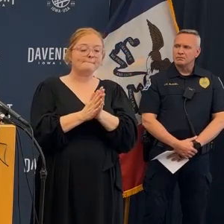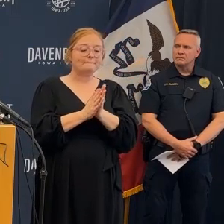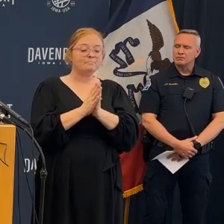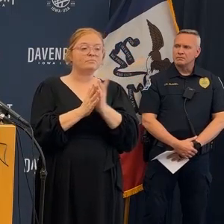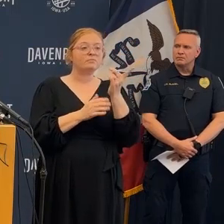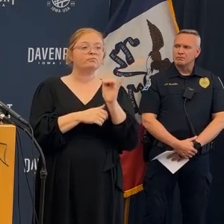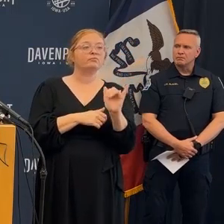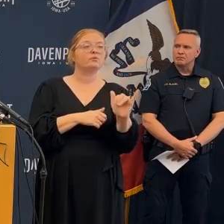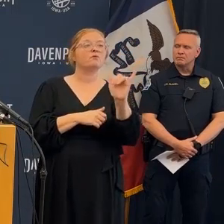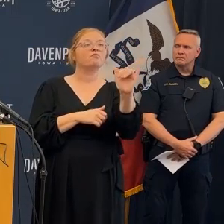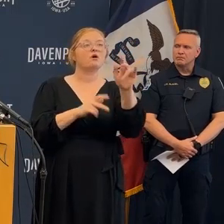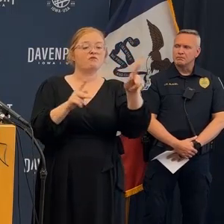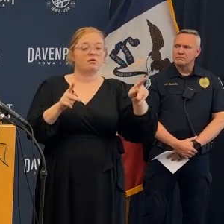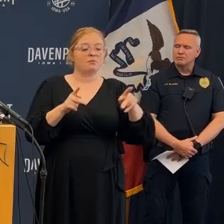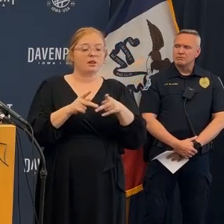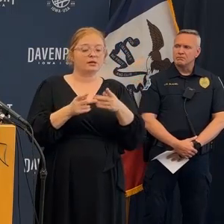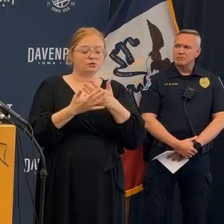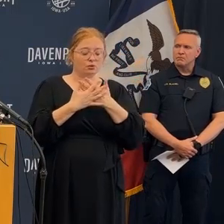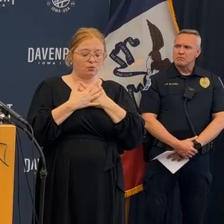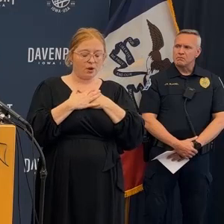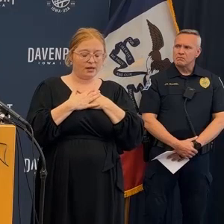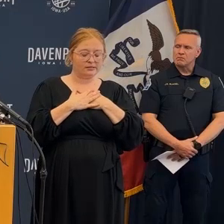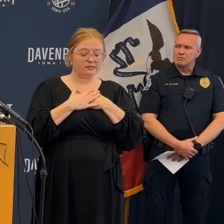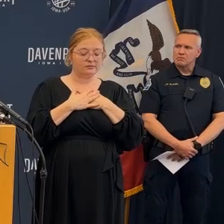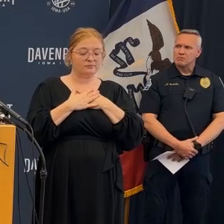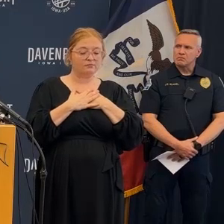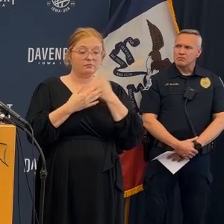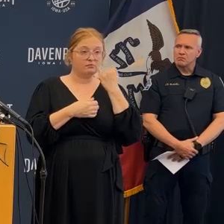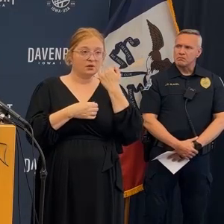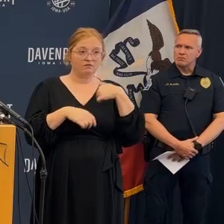respectful dignity piece